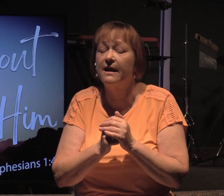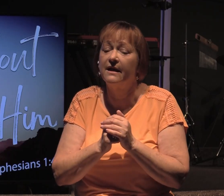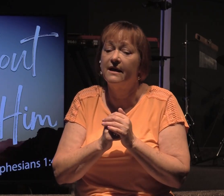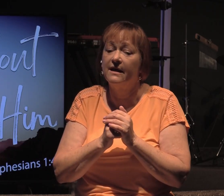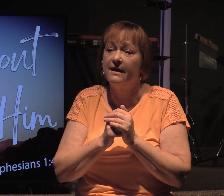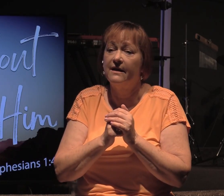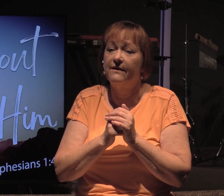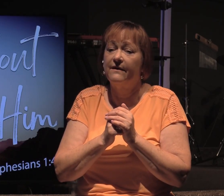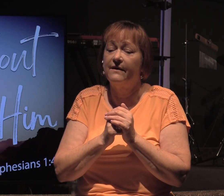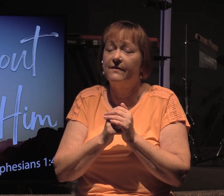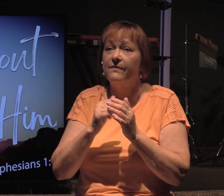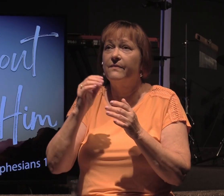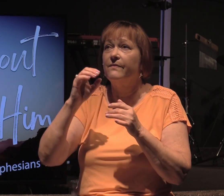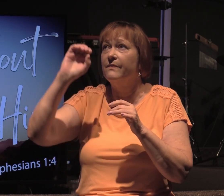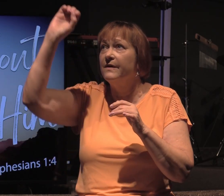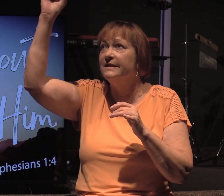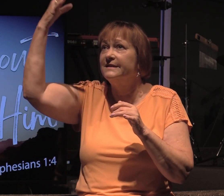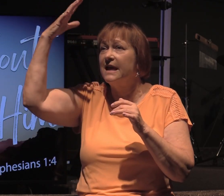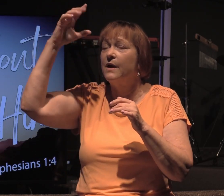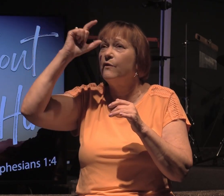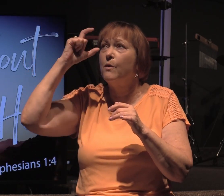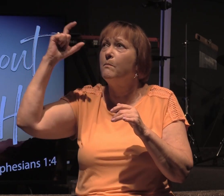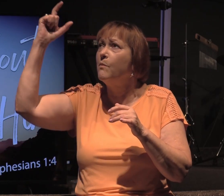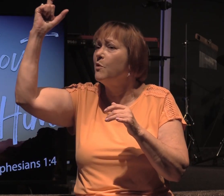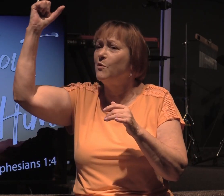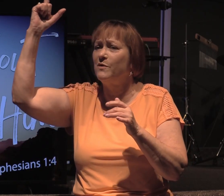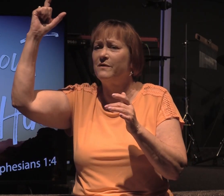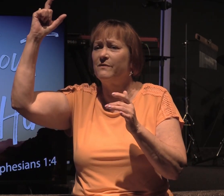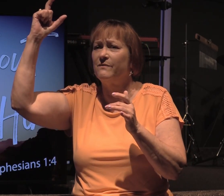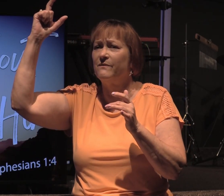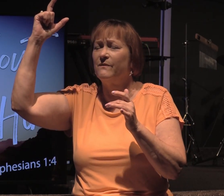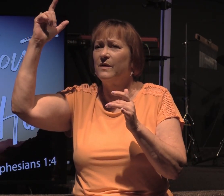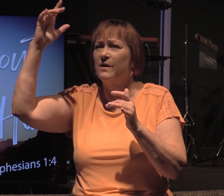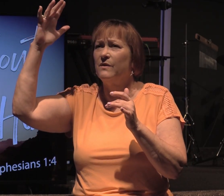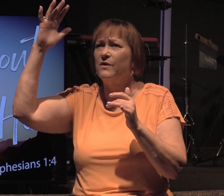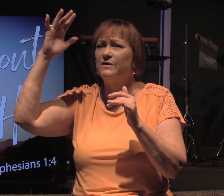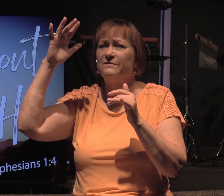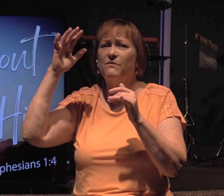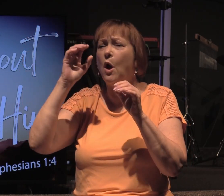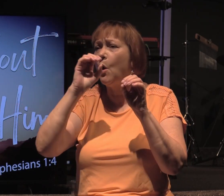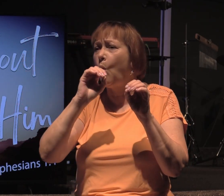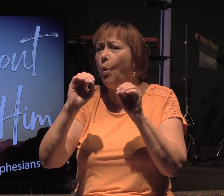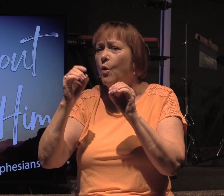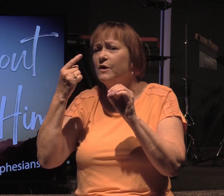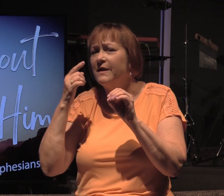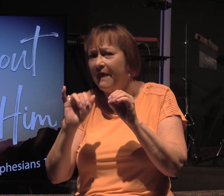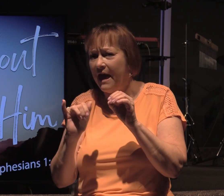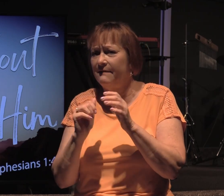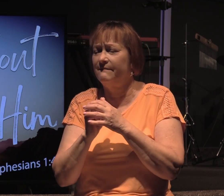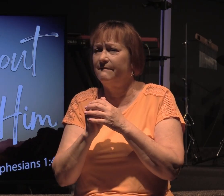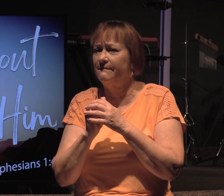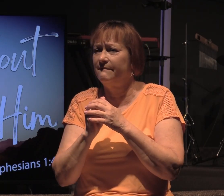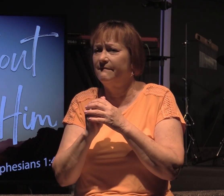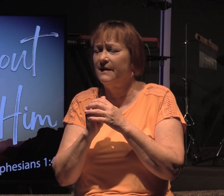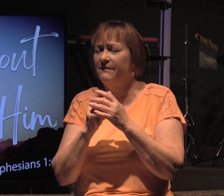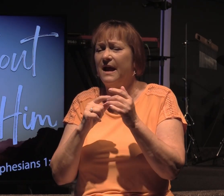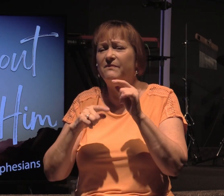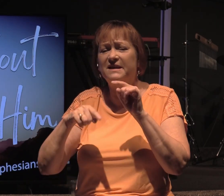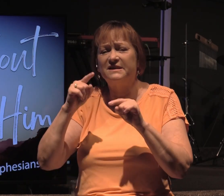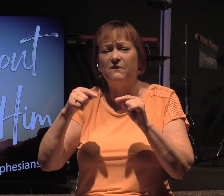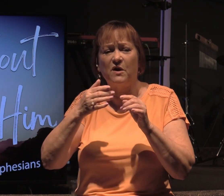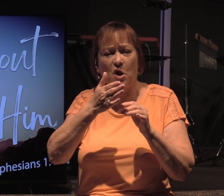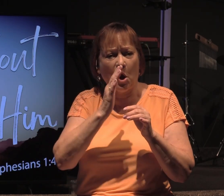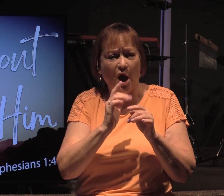The sun and the moon and all this, there was an order to it. Now, they had all these different